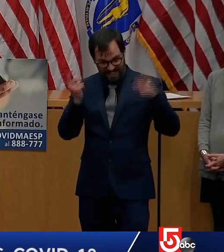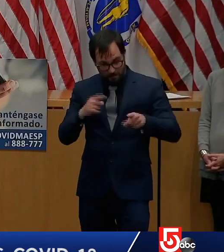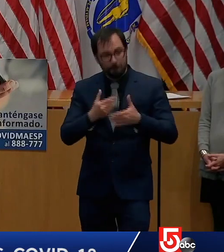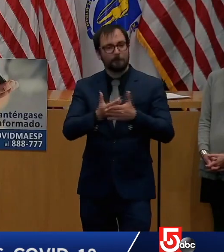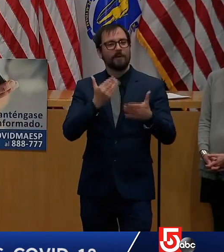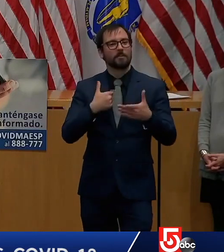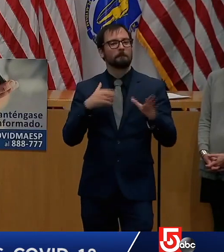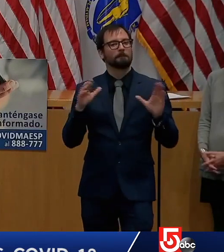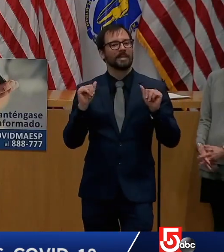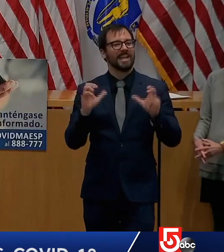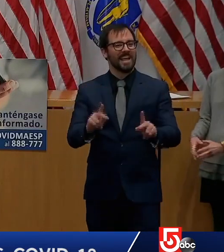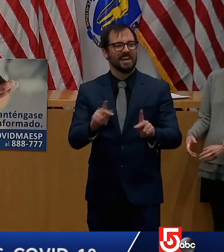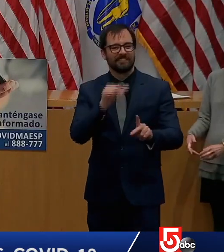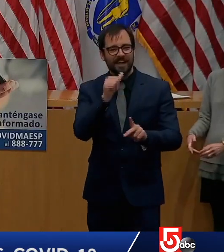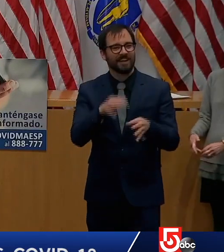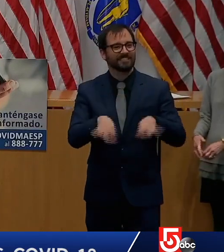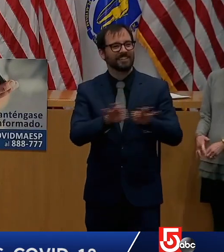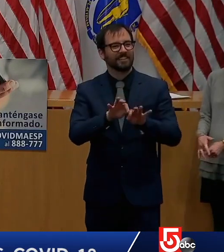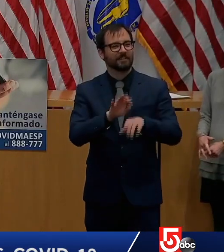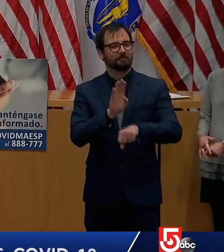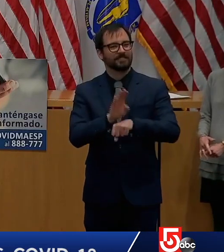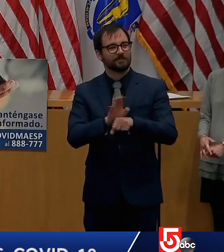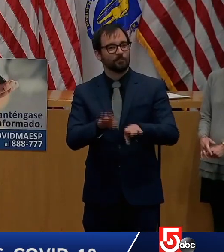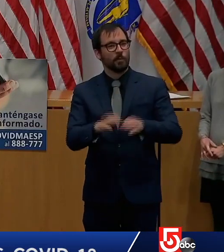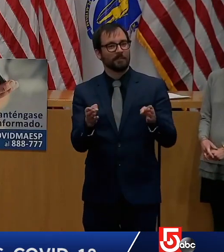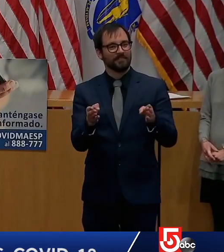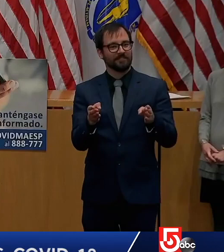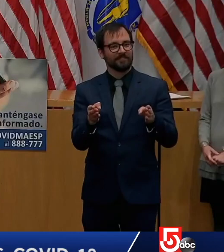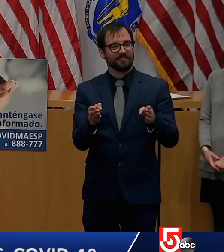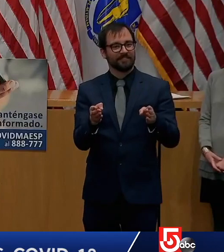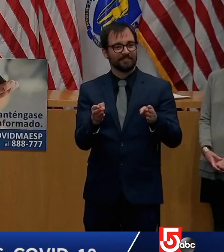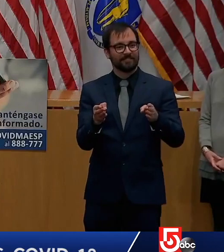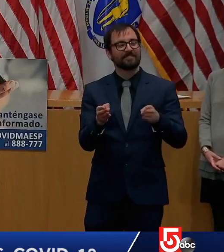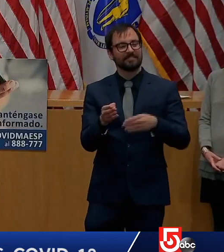positive trends when it comes either to testing or to hospitalizations.